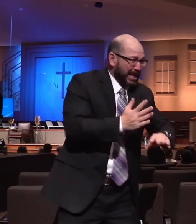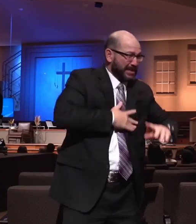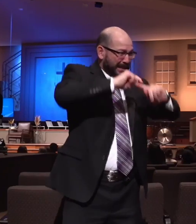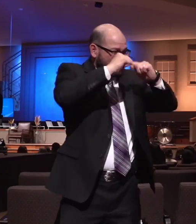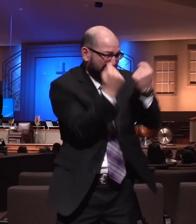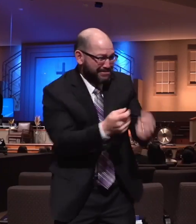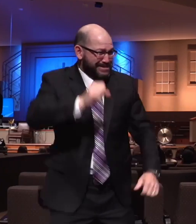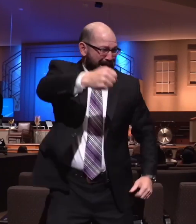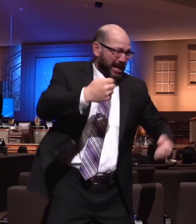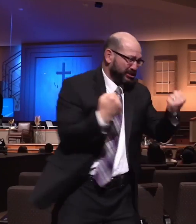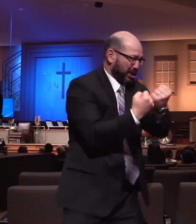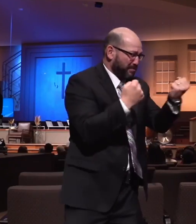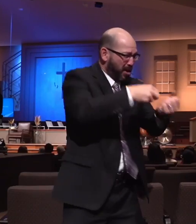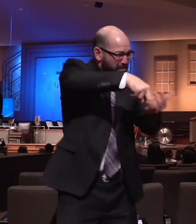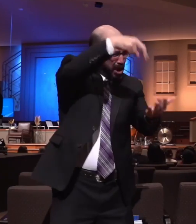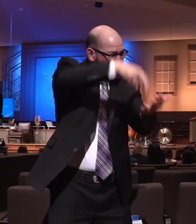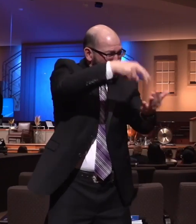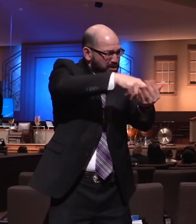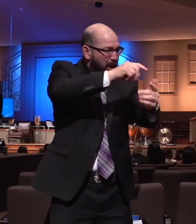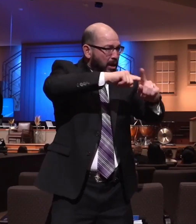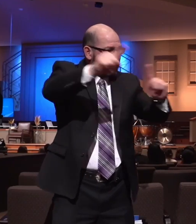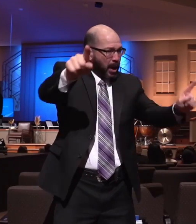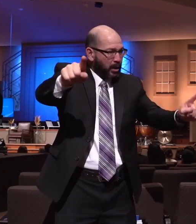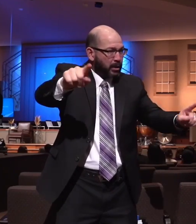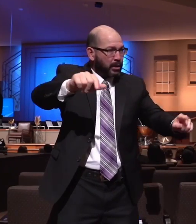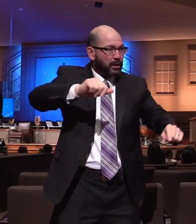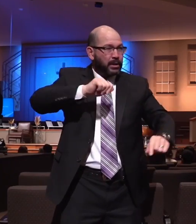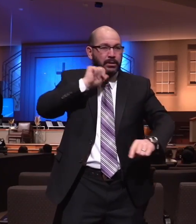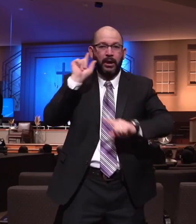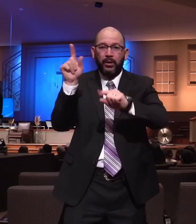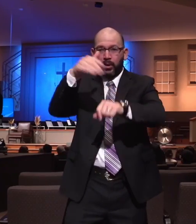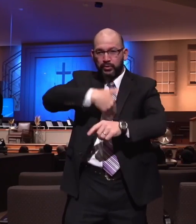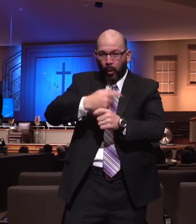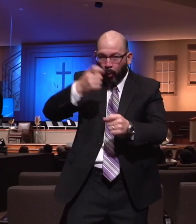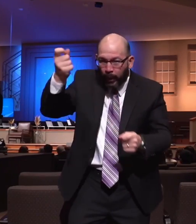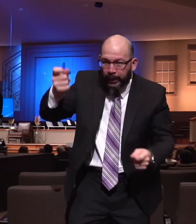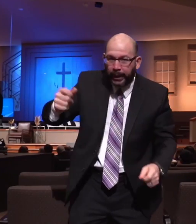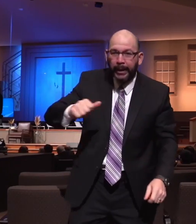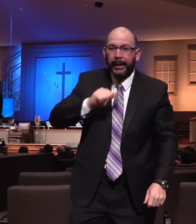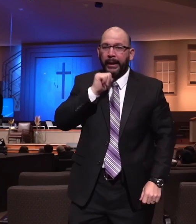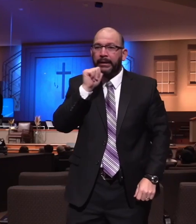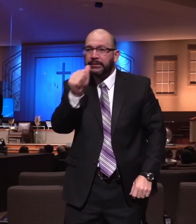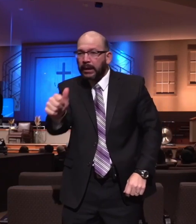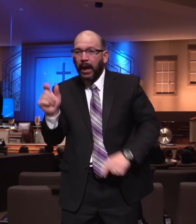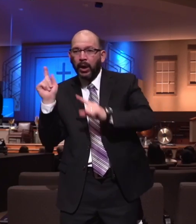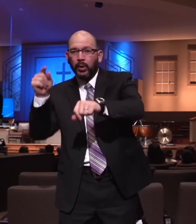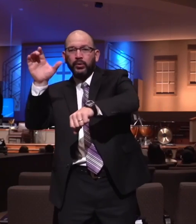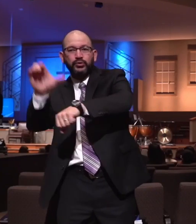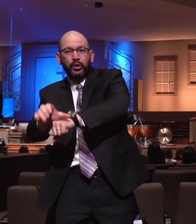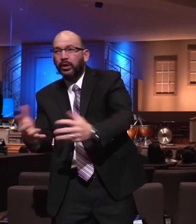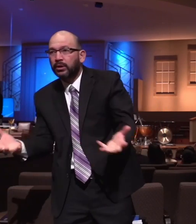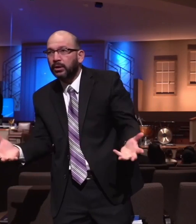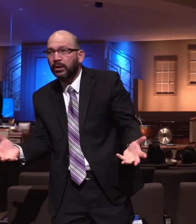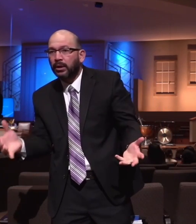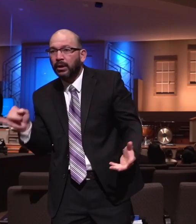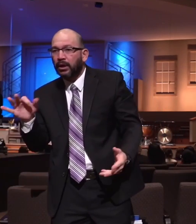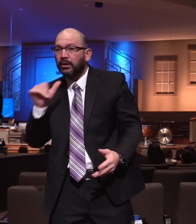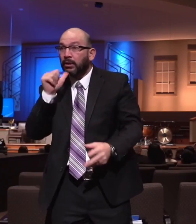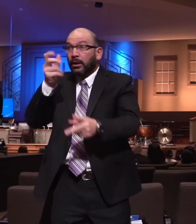game, and yet they're not too excited about soul winning, not so excited about attending the house of God. And if you're not careful, you're going to